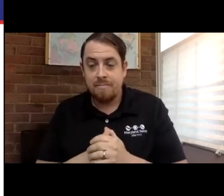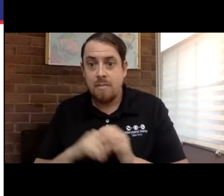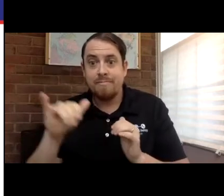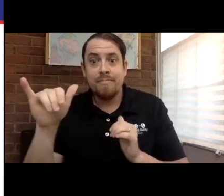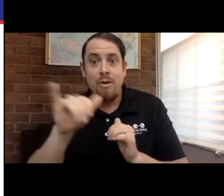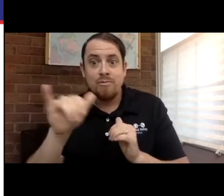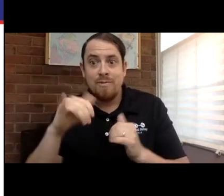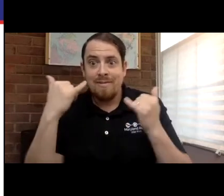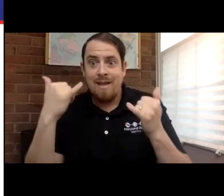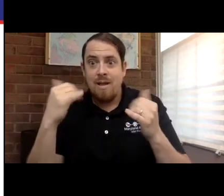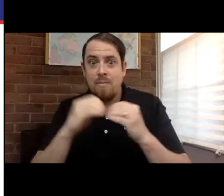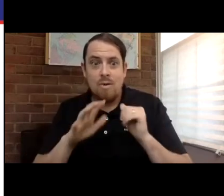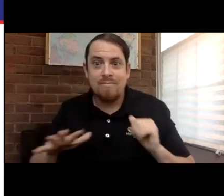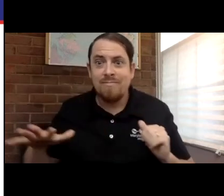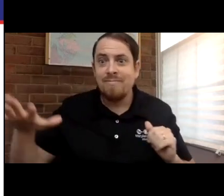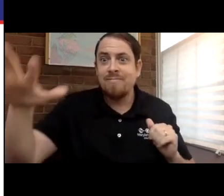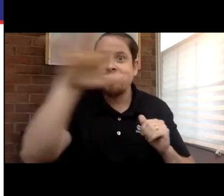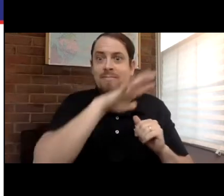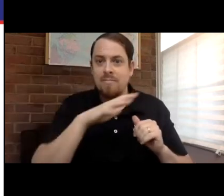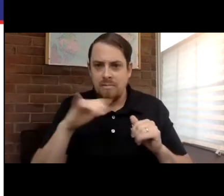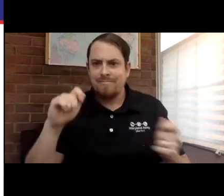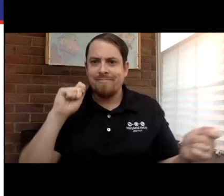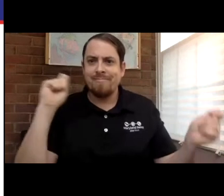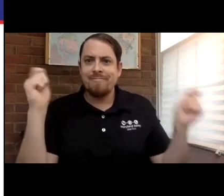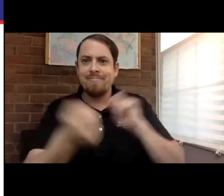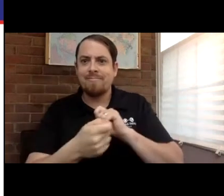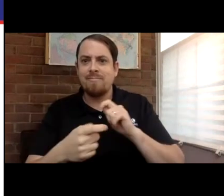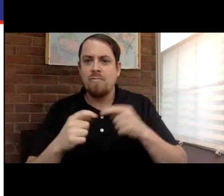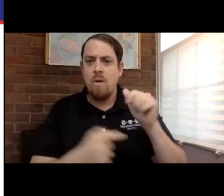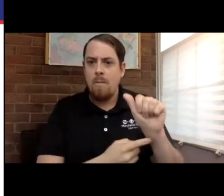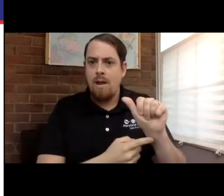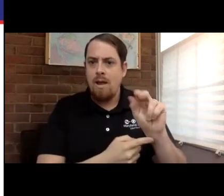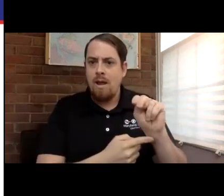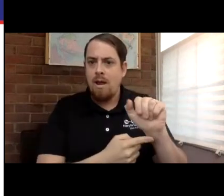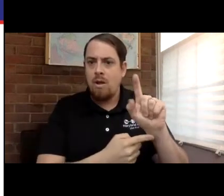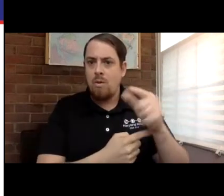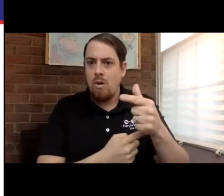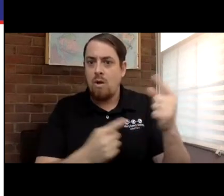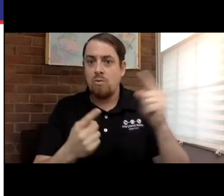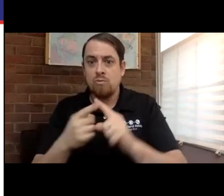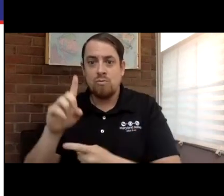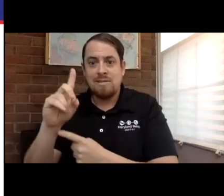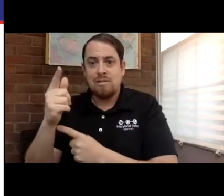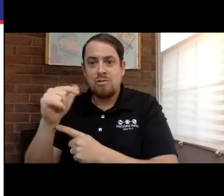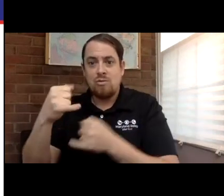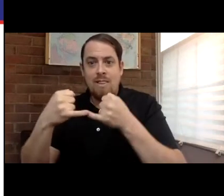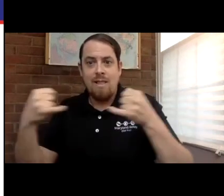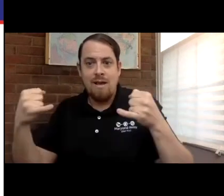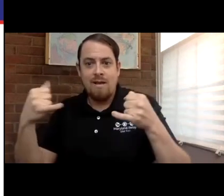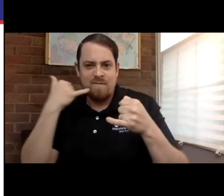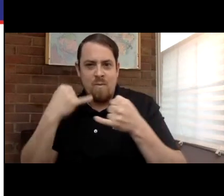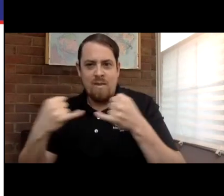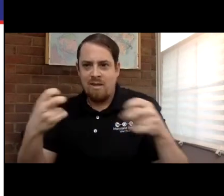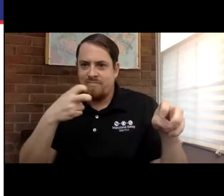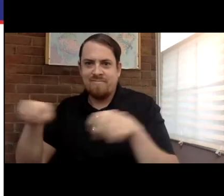completely internet-based, the need for TTY steadily decrease. So, technology has evolved, in